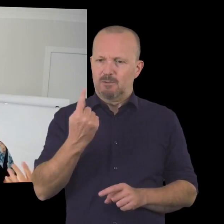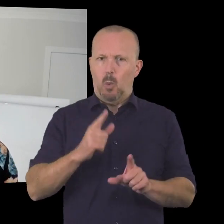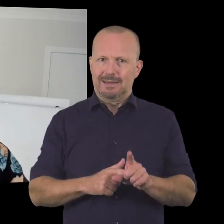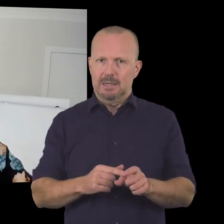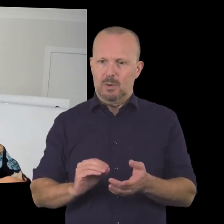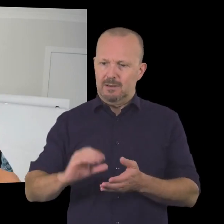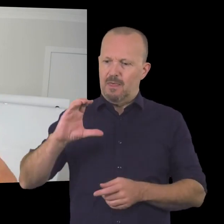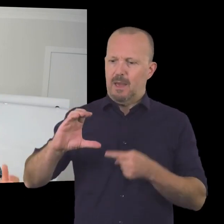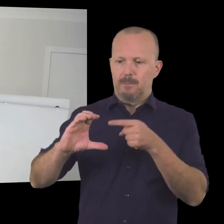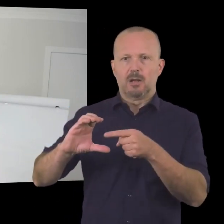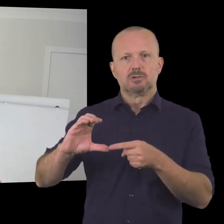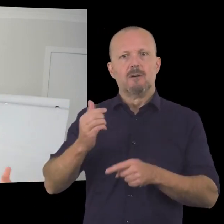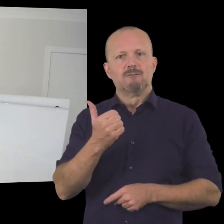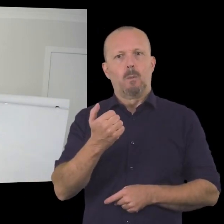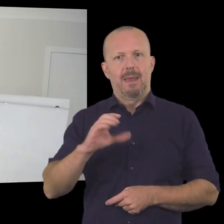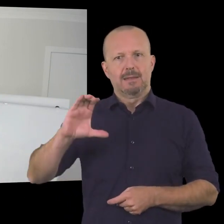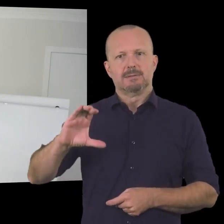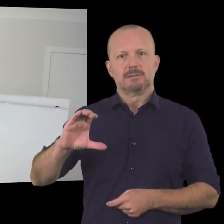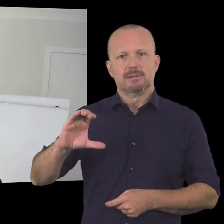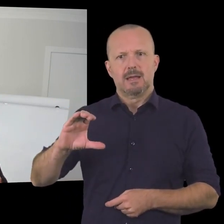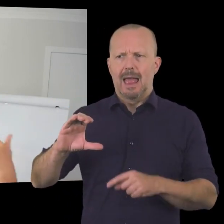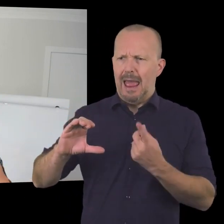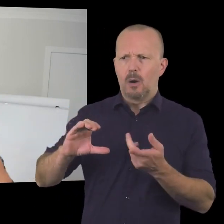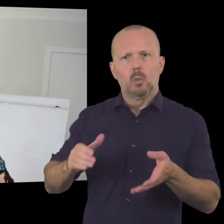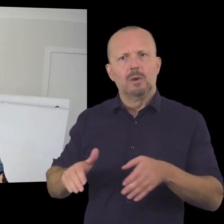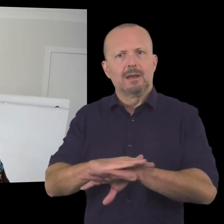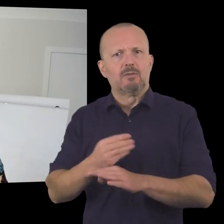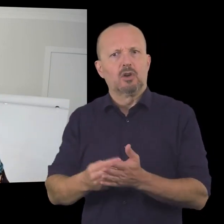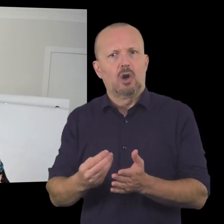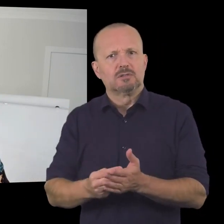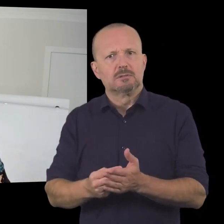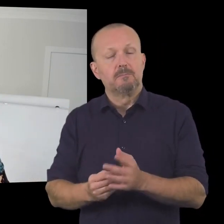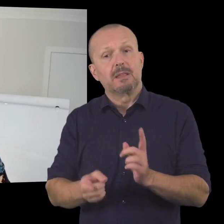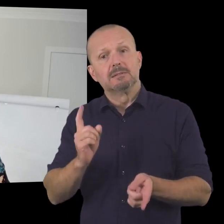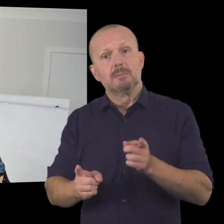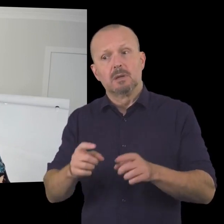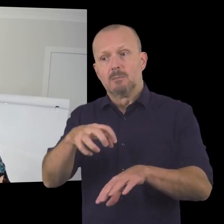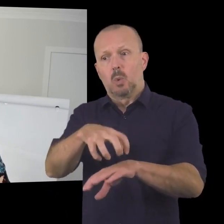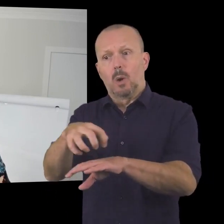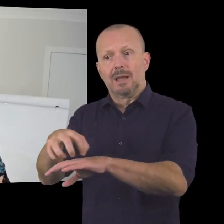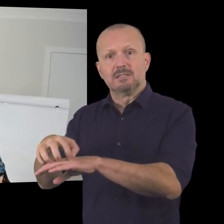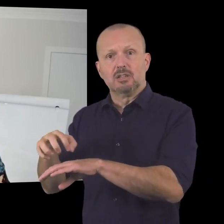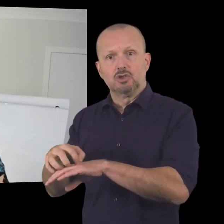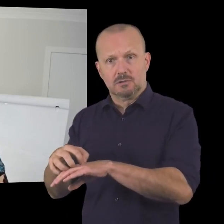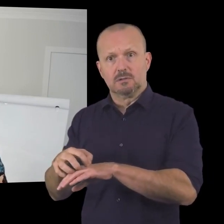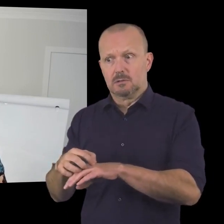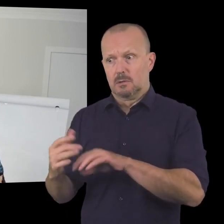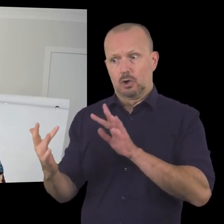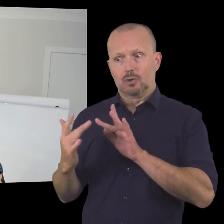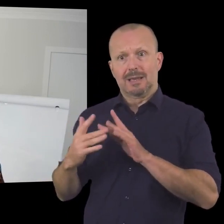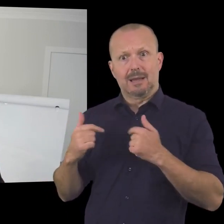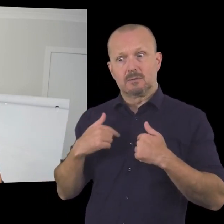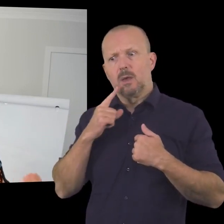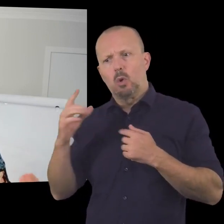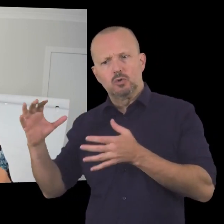to think about how could we cover those funds in different ways and we have lots of organizations approaching us and those organizations are often looking